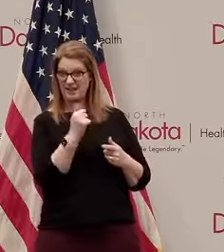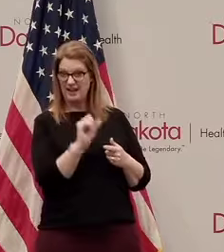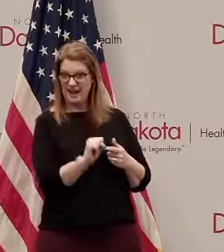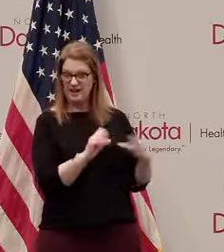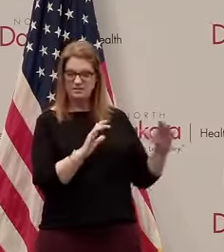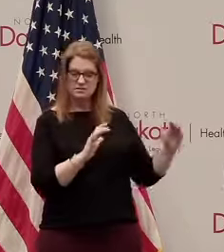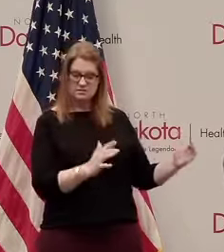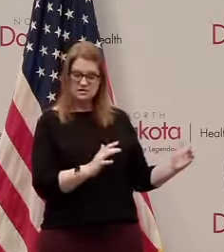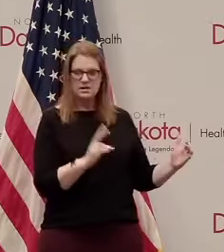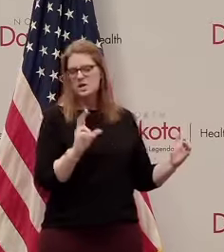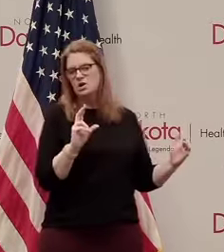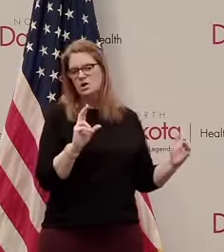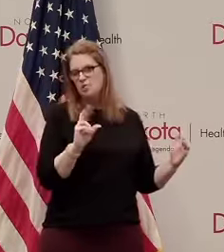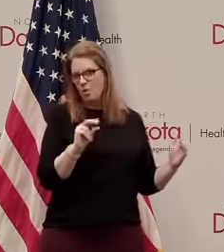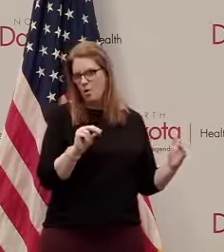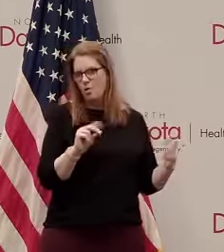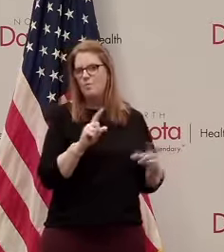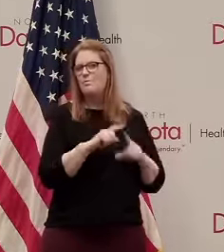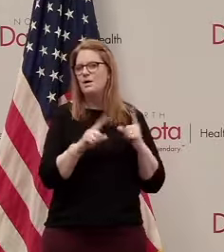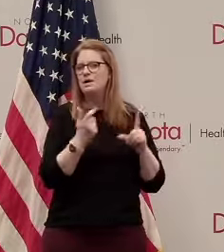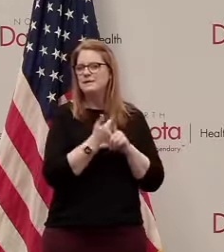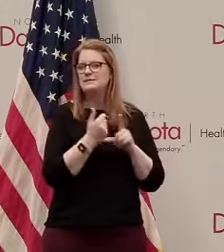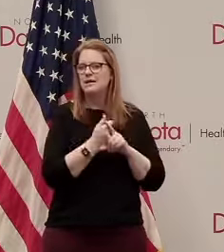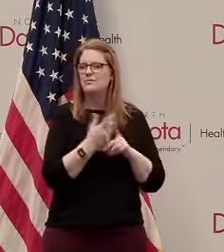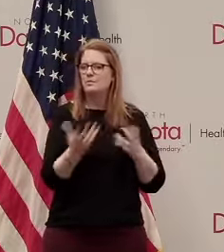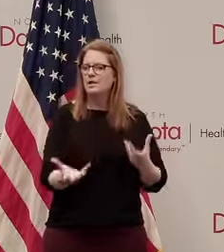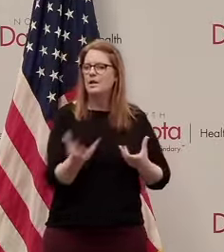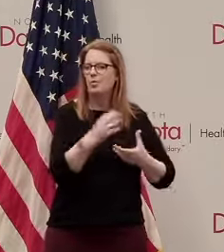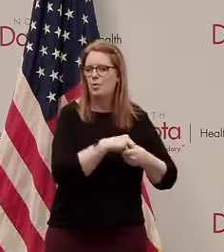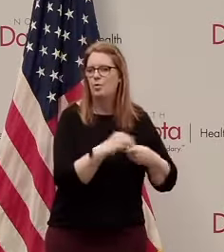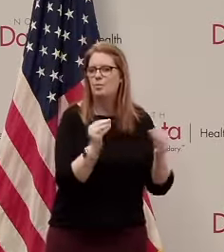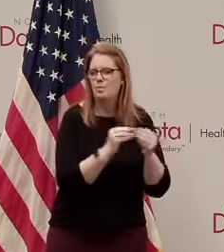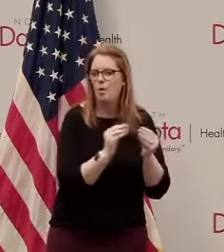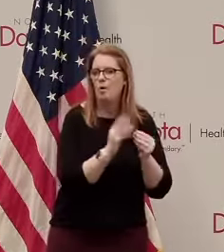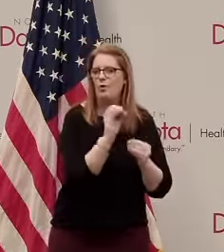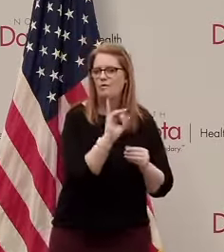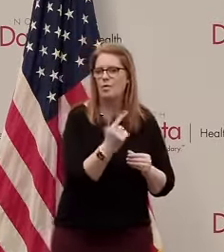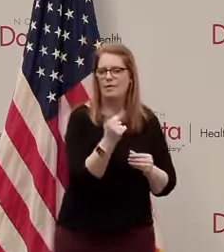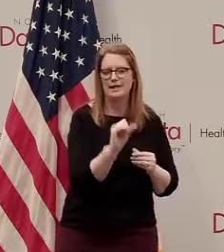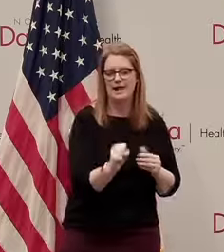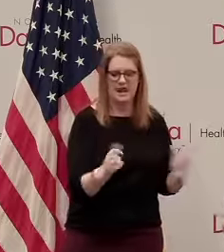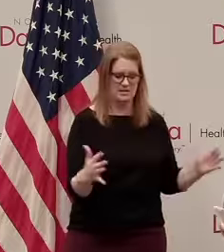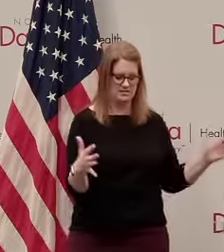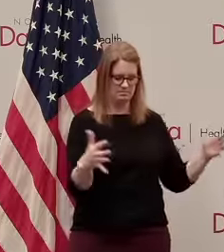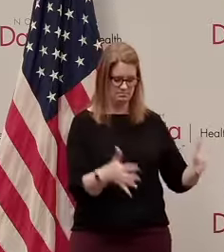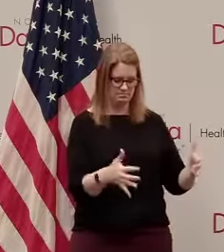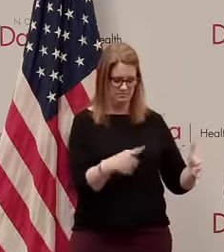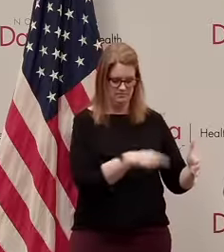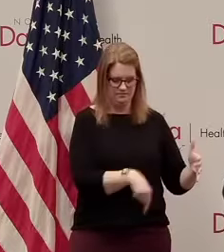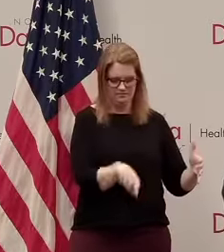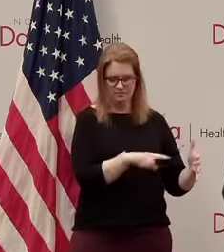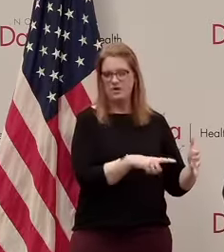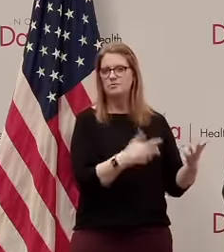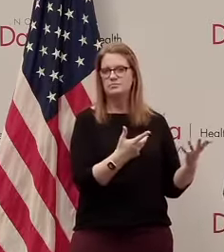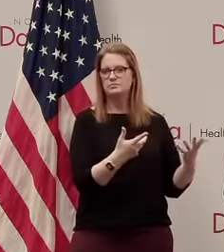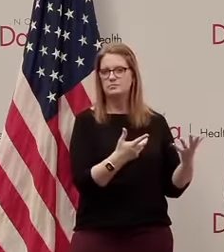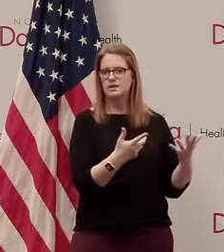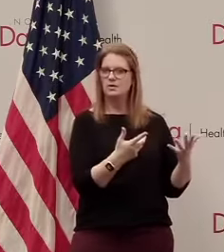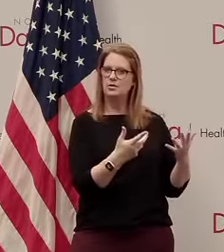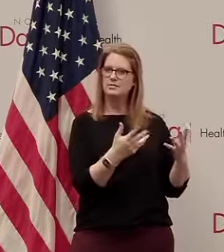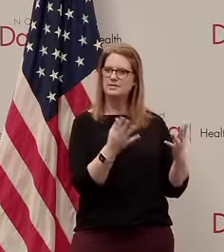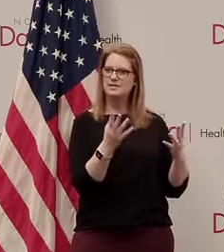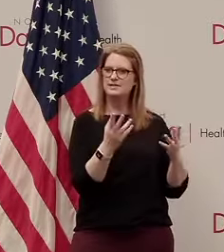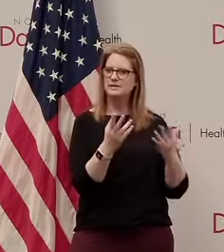but it definitely is able to capture a lot more of the oil and gas industry into these important um somewhat more benevolent